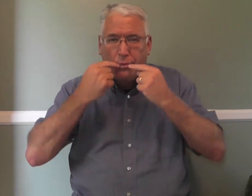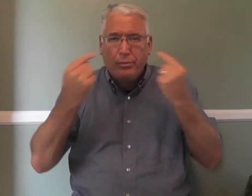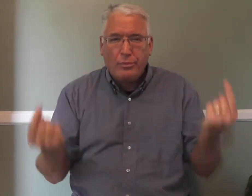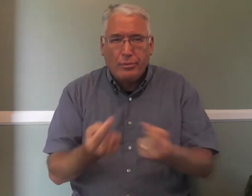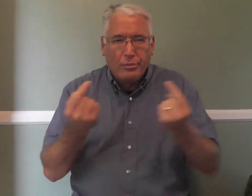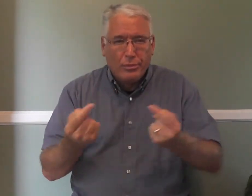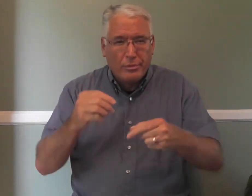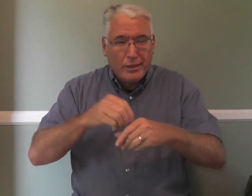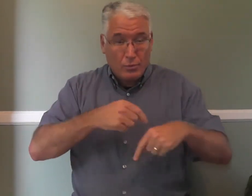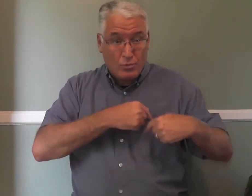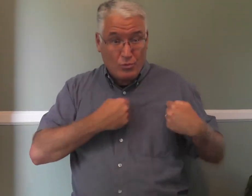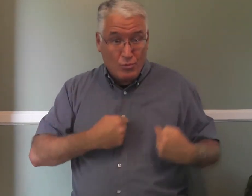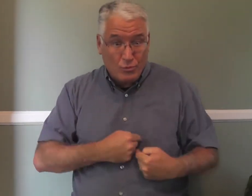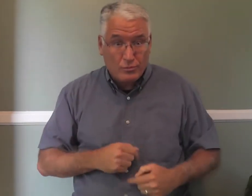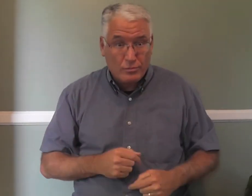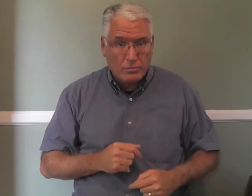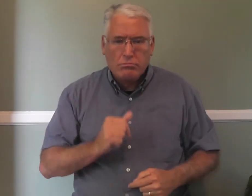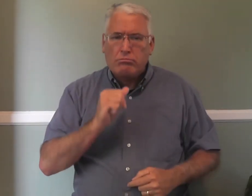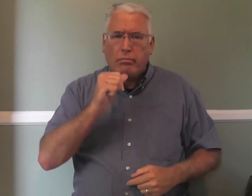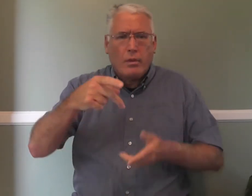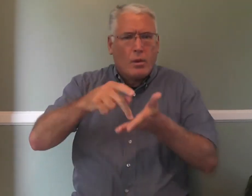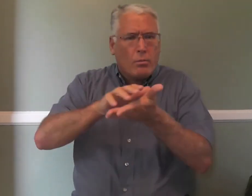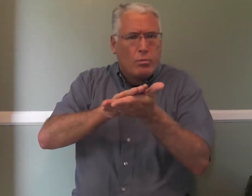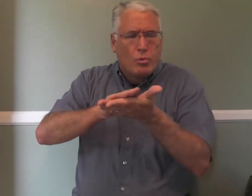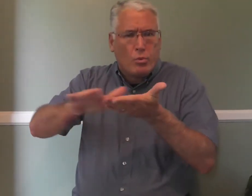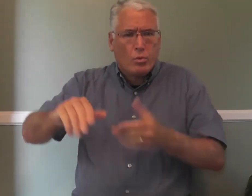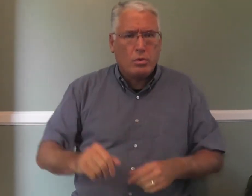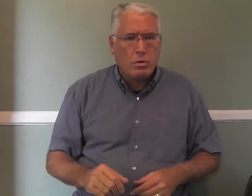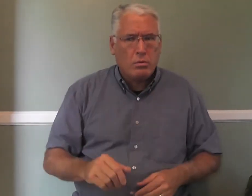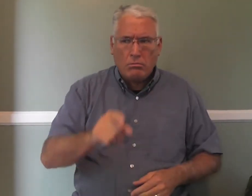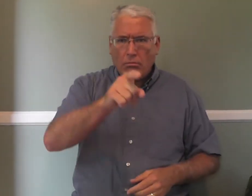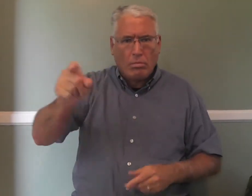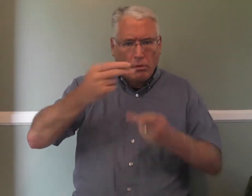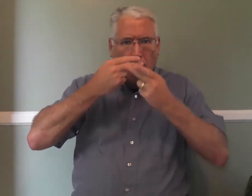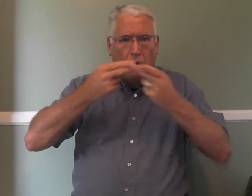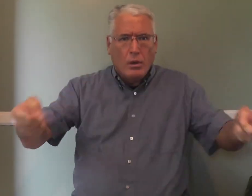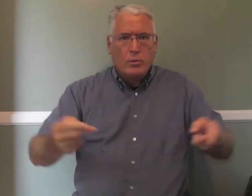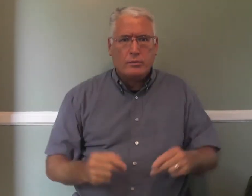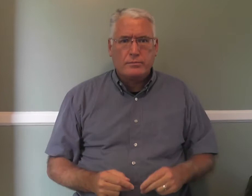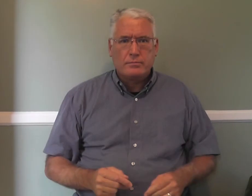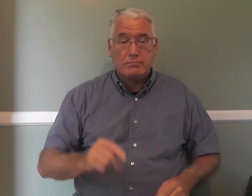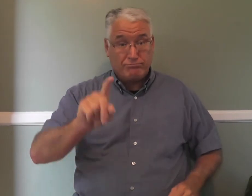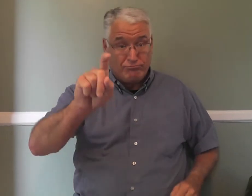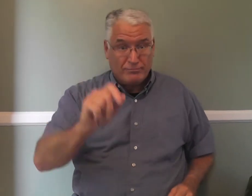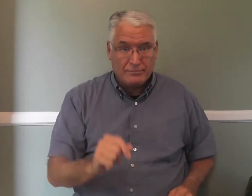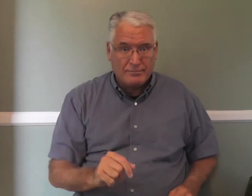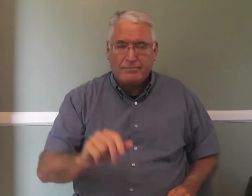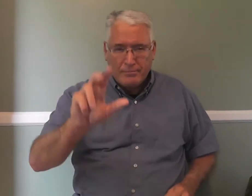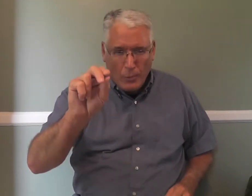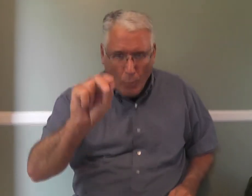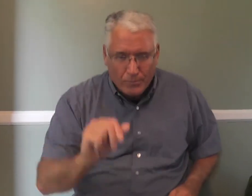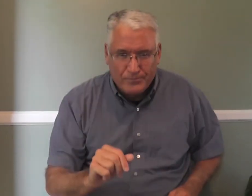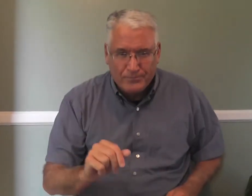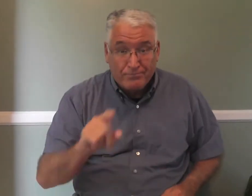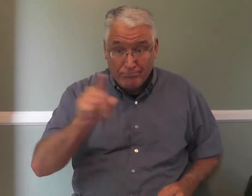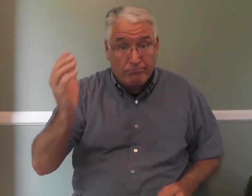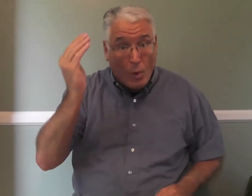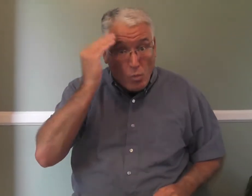if they died, sin in their heart, impure, would they be innocent? No.